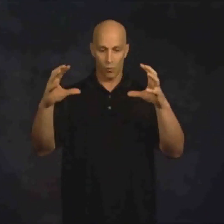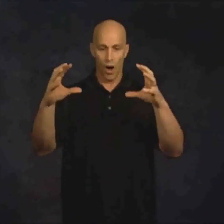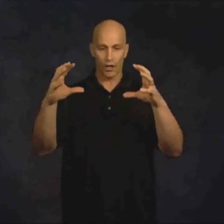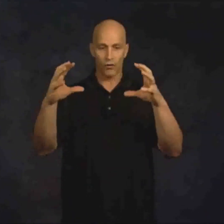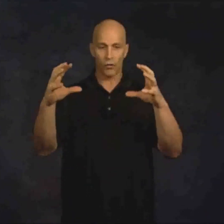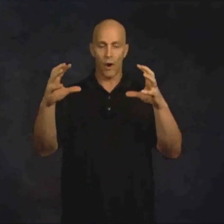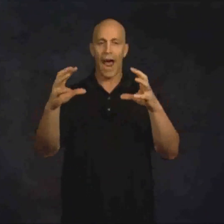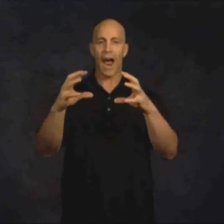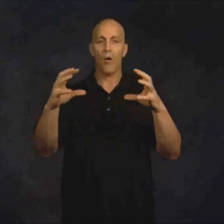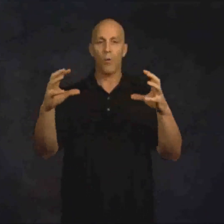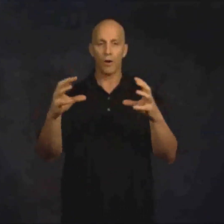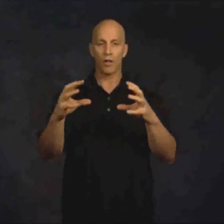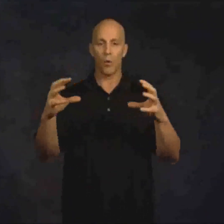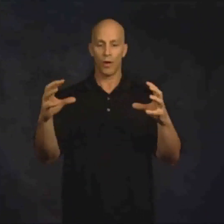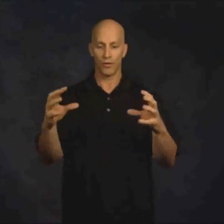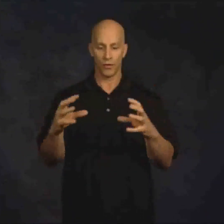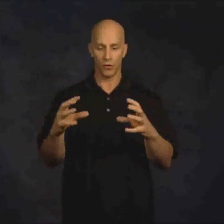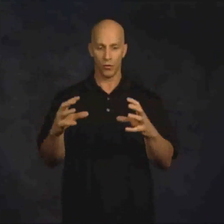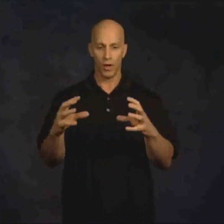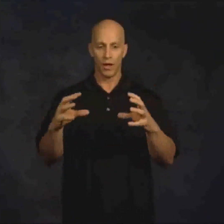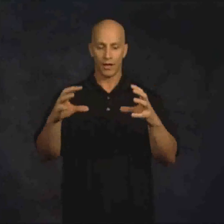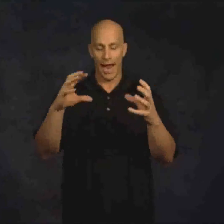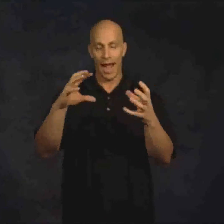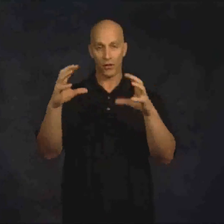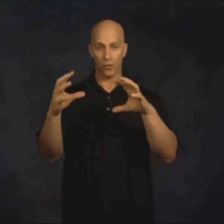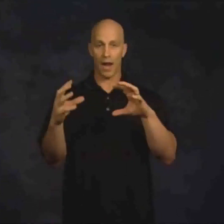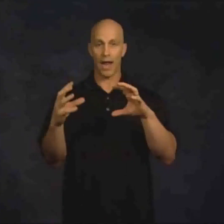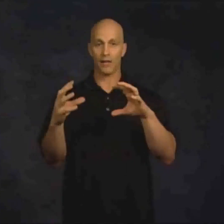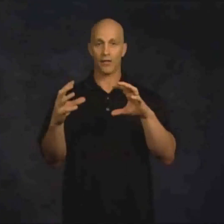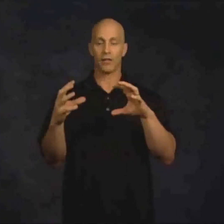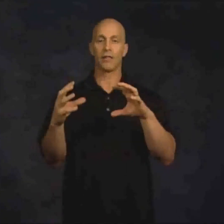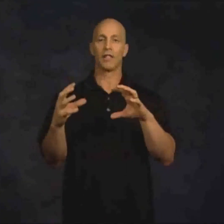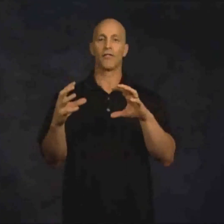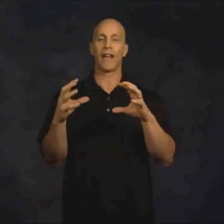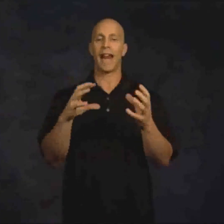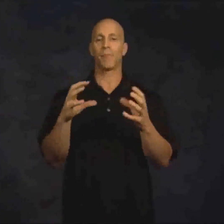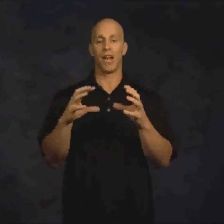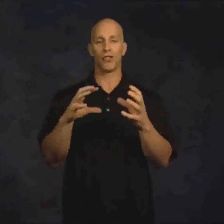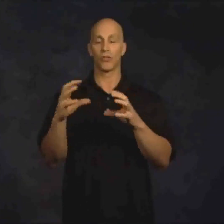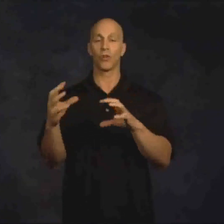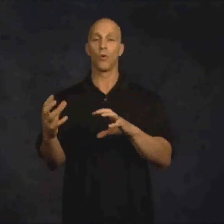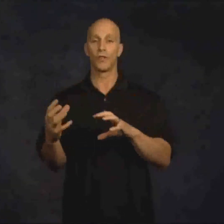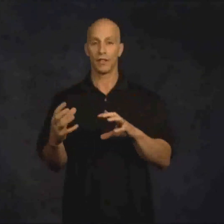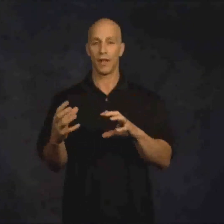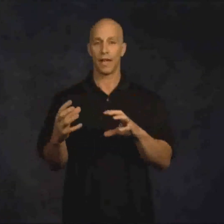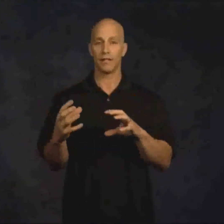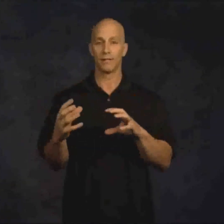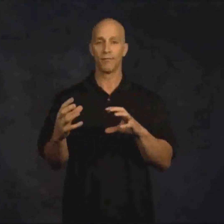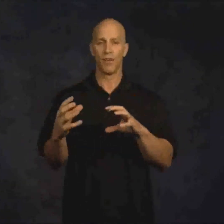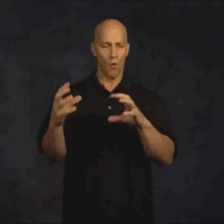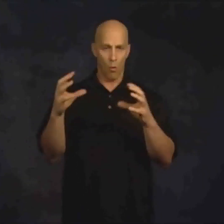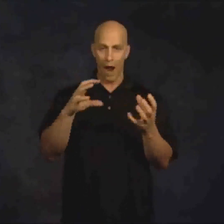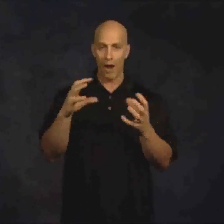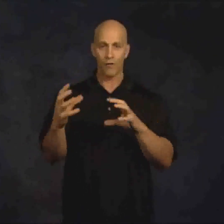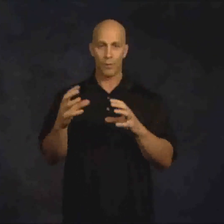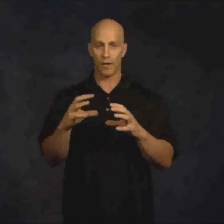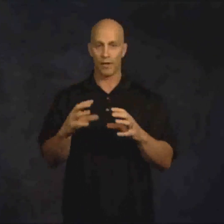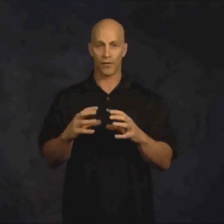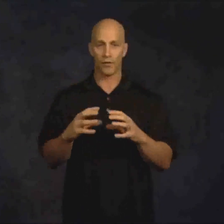walk you through how we're going to categorize the different adaptations or goals of a client, why we've put it in a certain